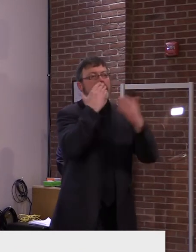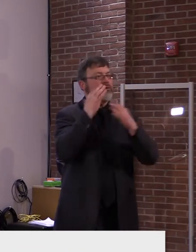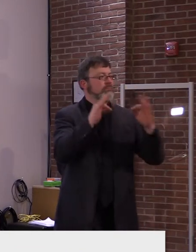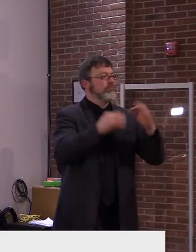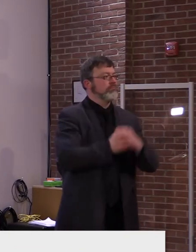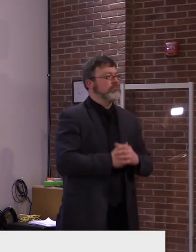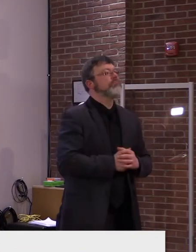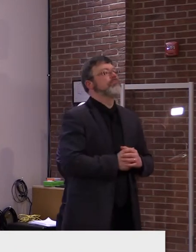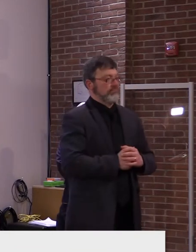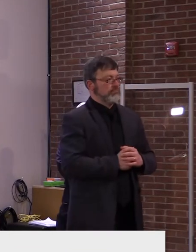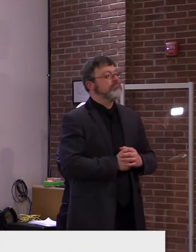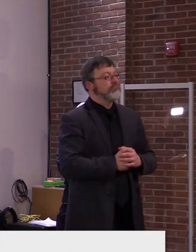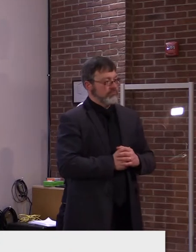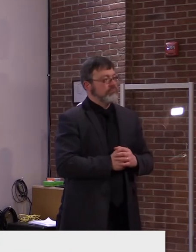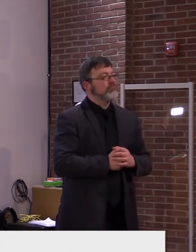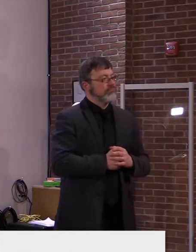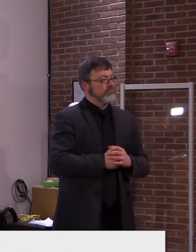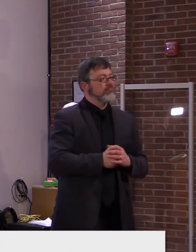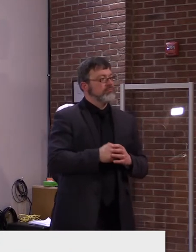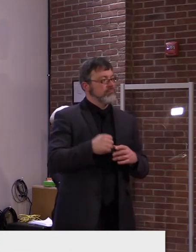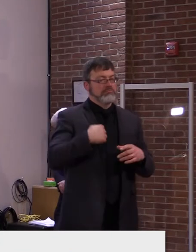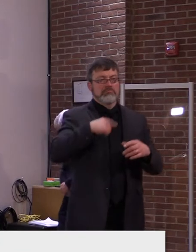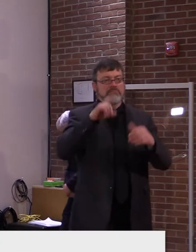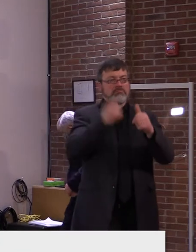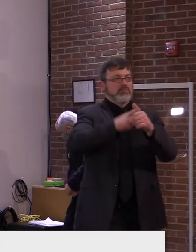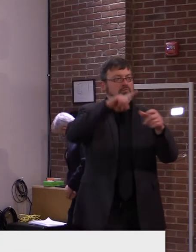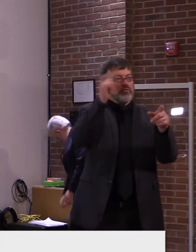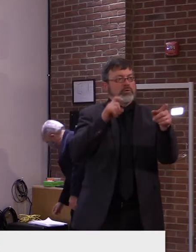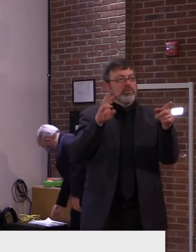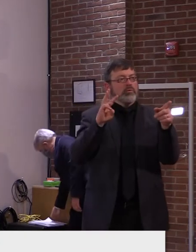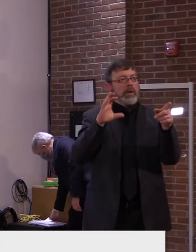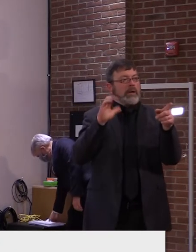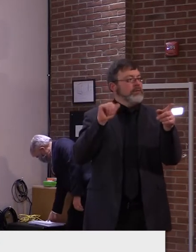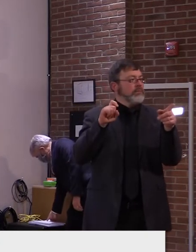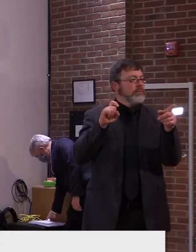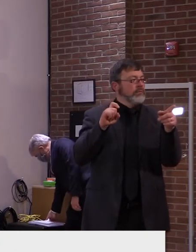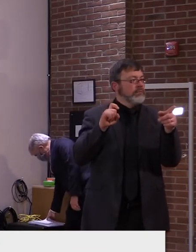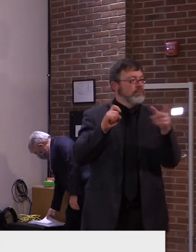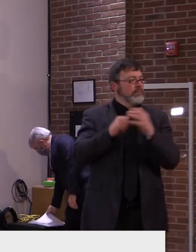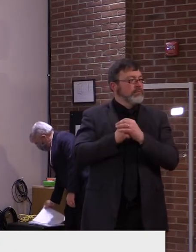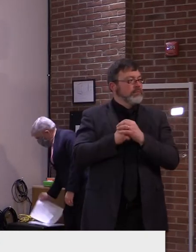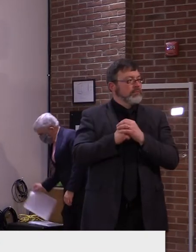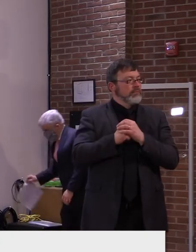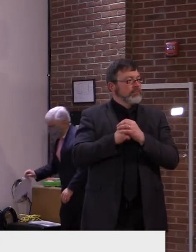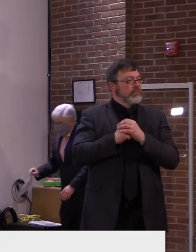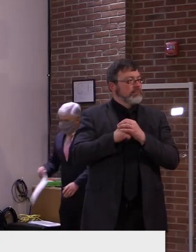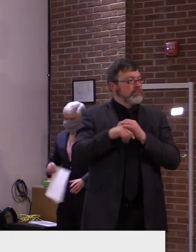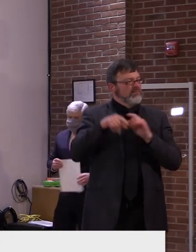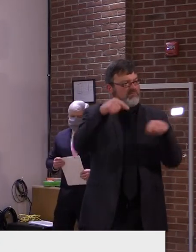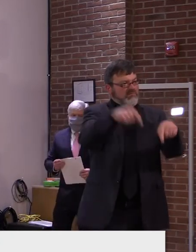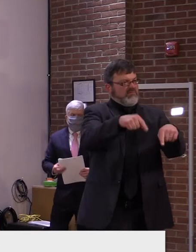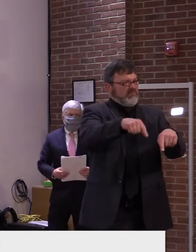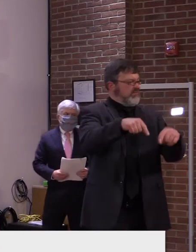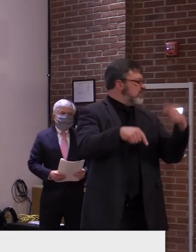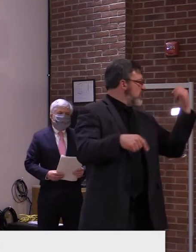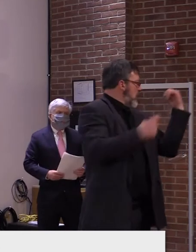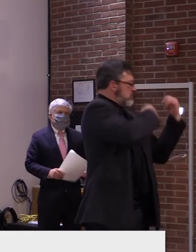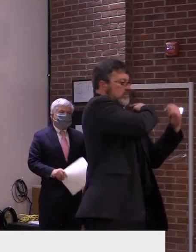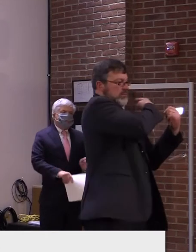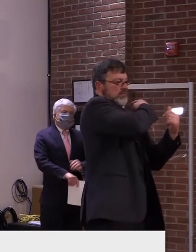Probably a question for separate years about long-term care. So just a quick clarification. So